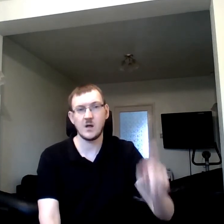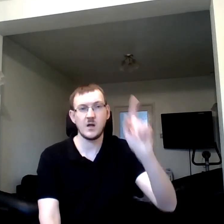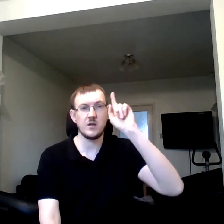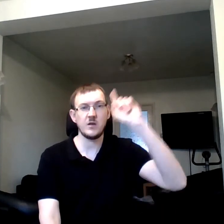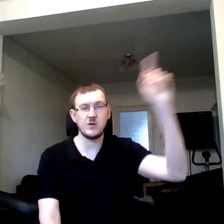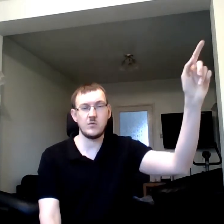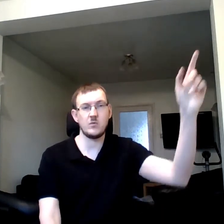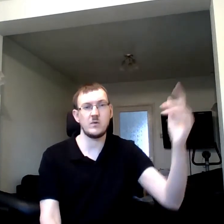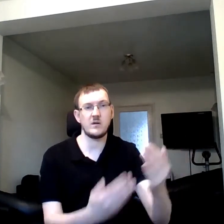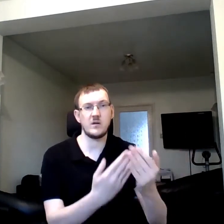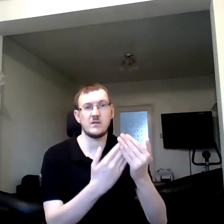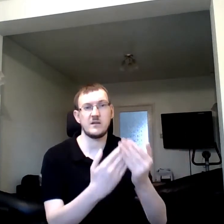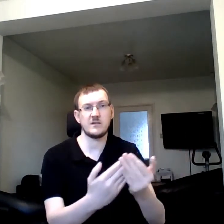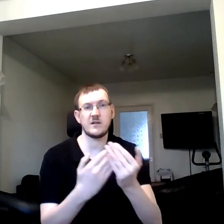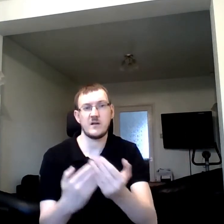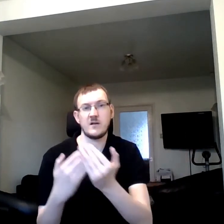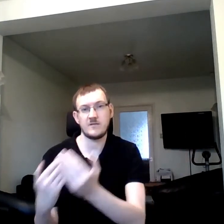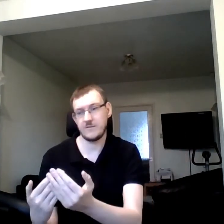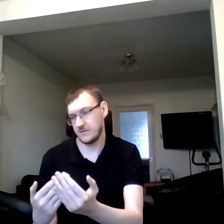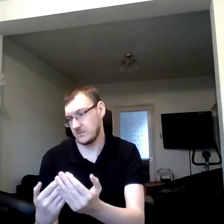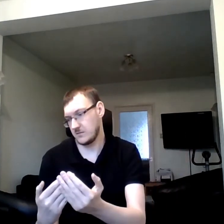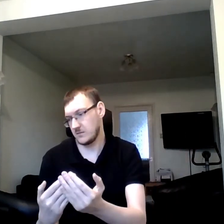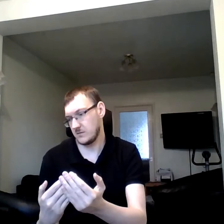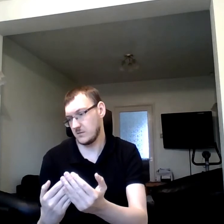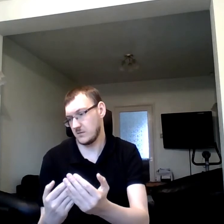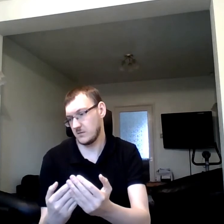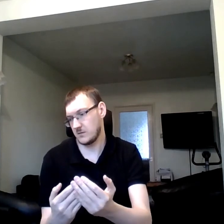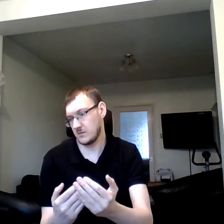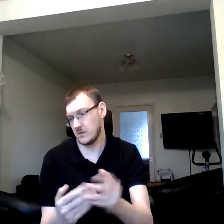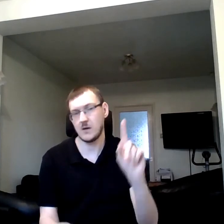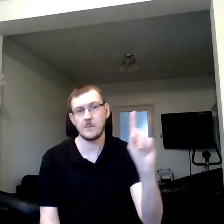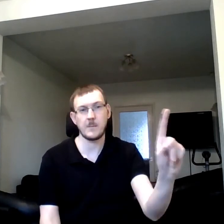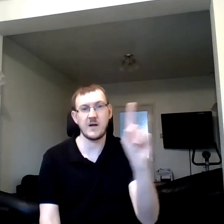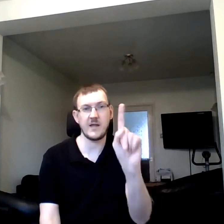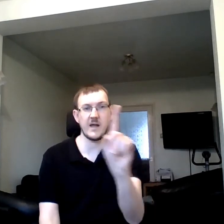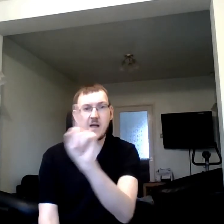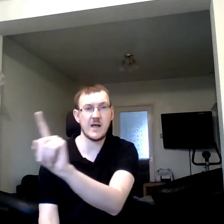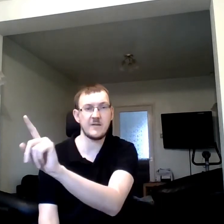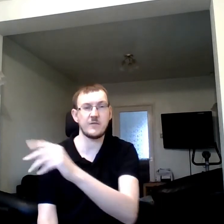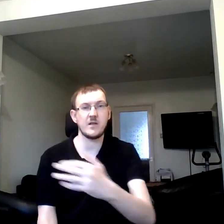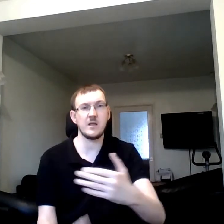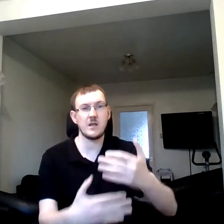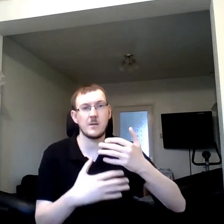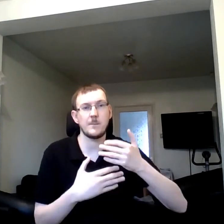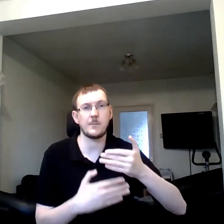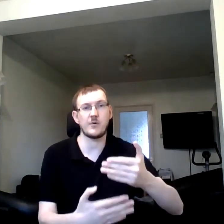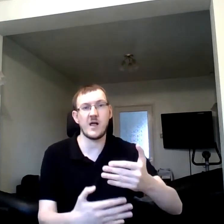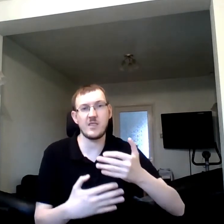You. Deserve. My. Every. Breath.